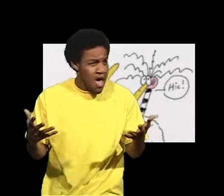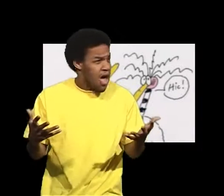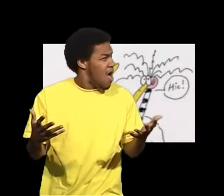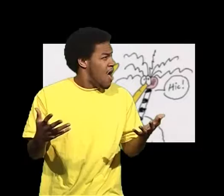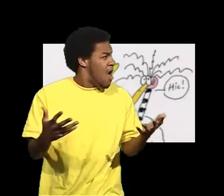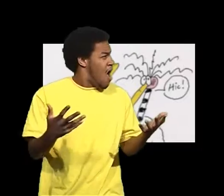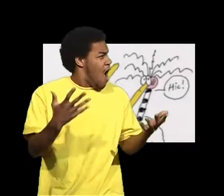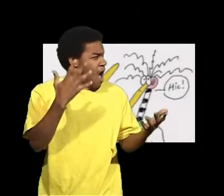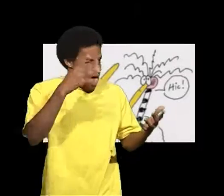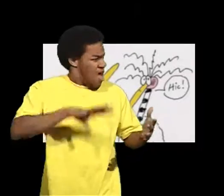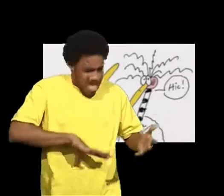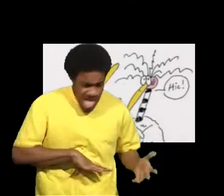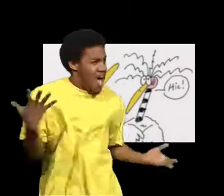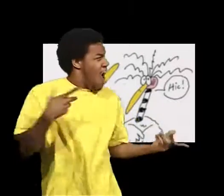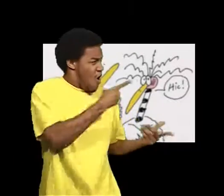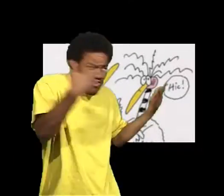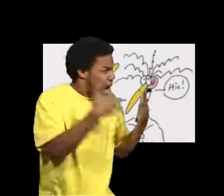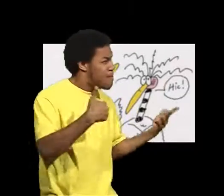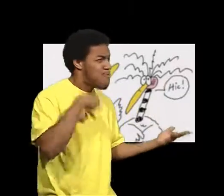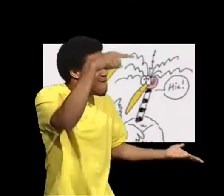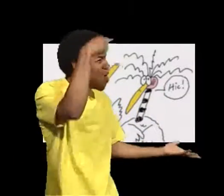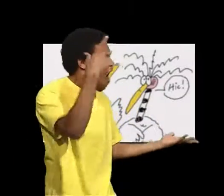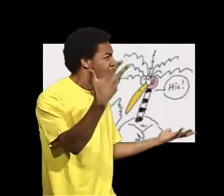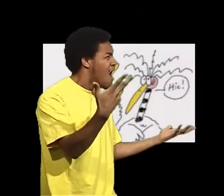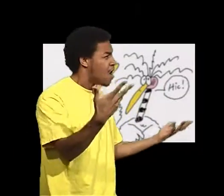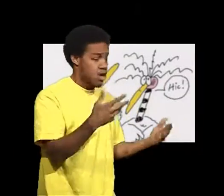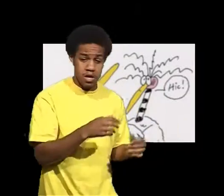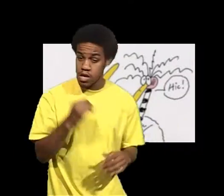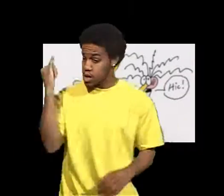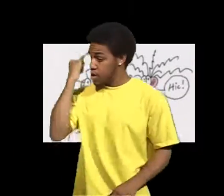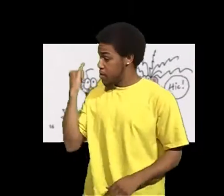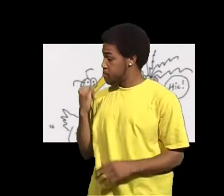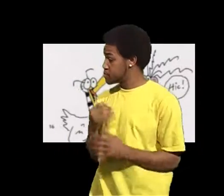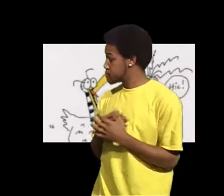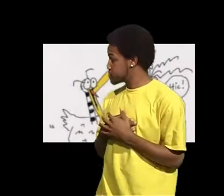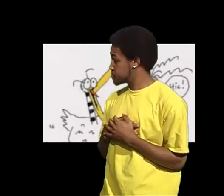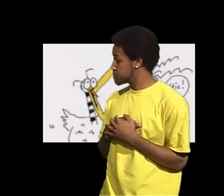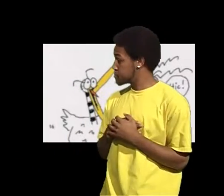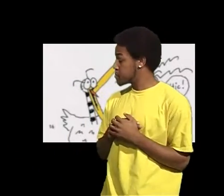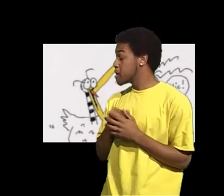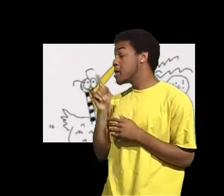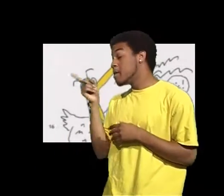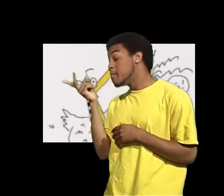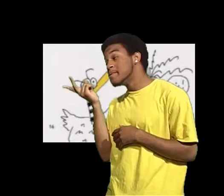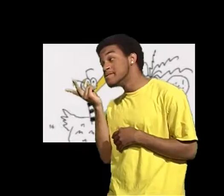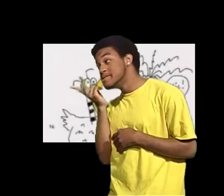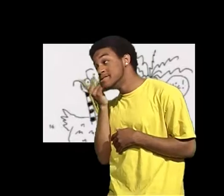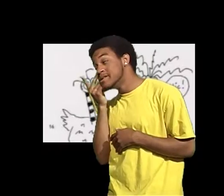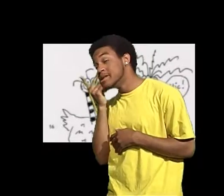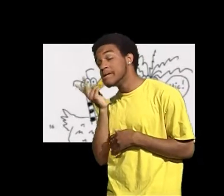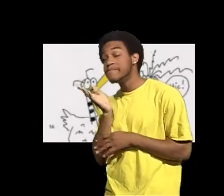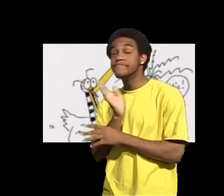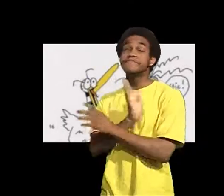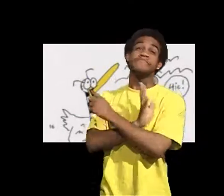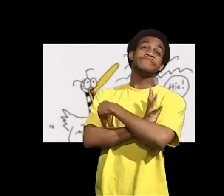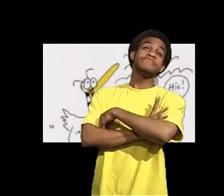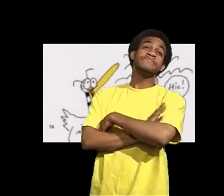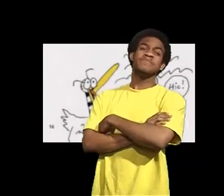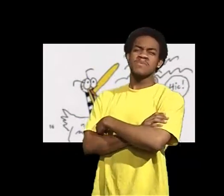Sebastian landed. He was all upset. was mad. What'd you do that for? He said. Isabel said. Hmm. Let's